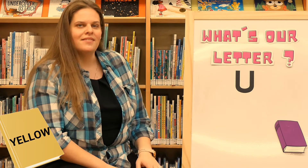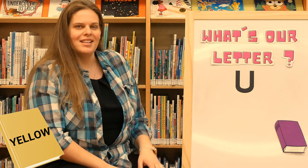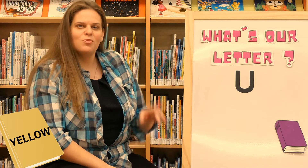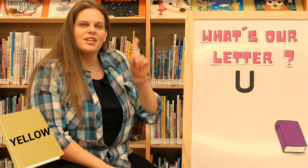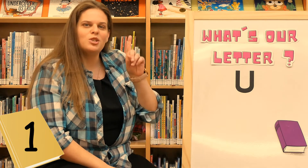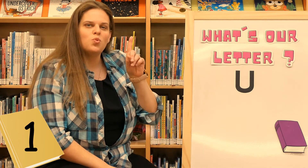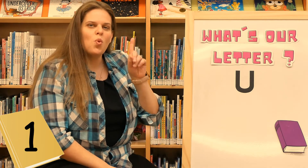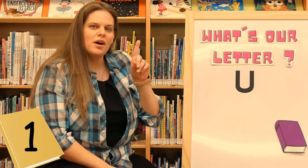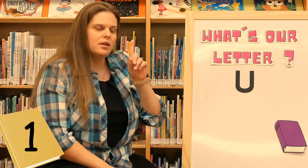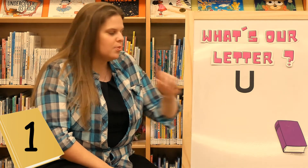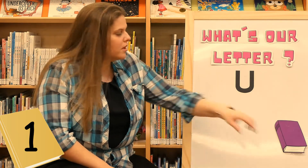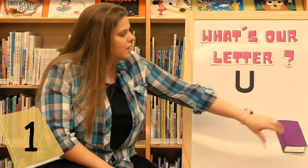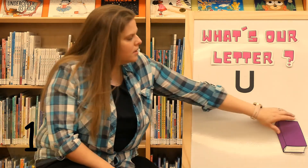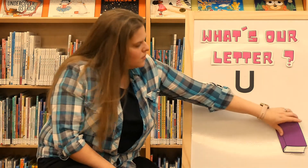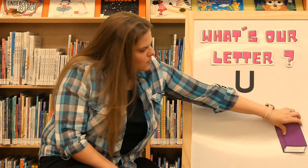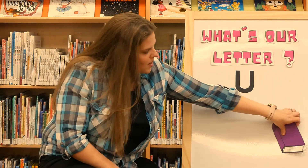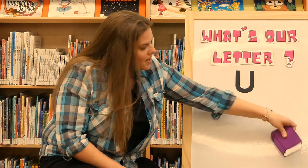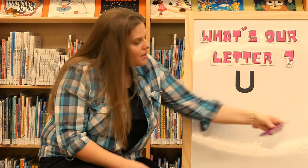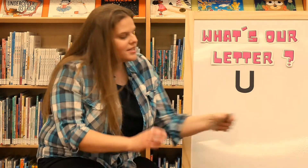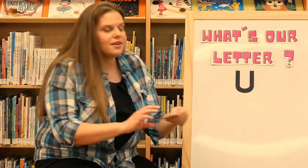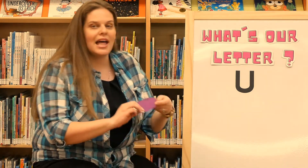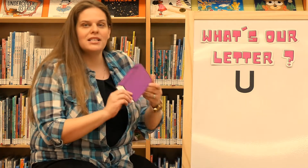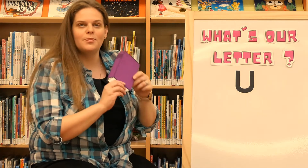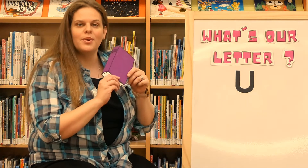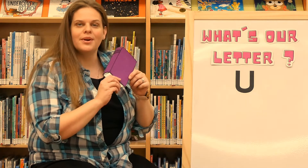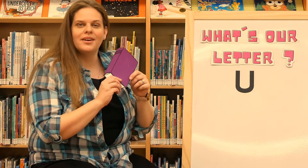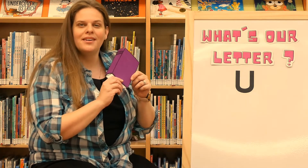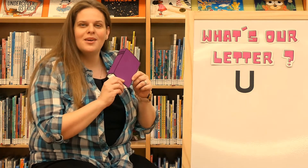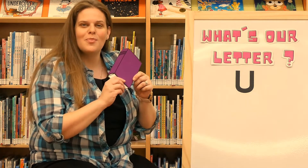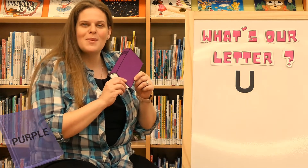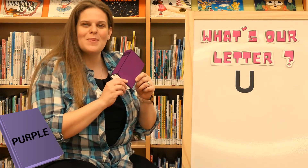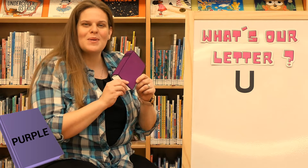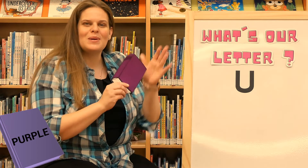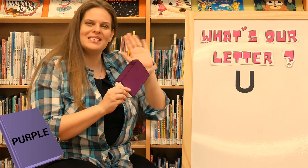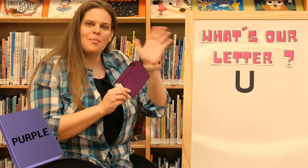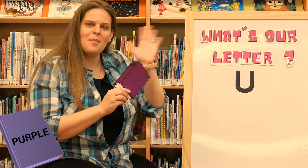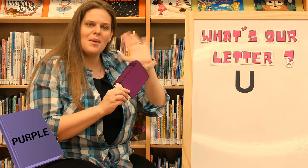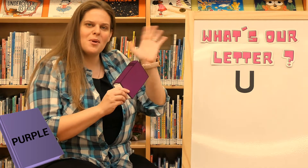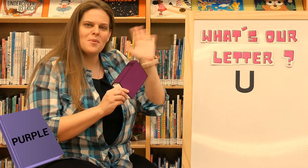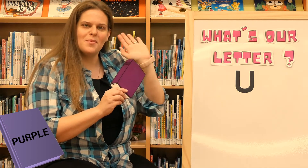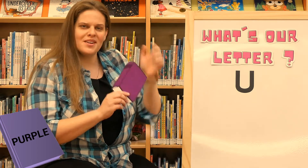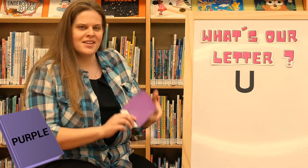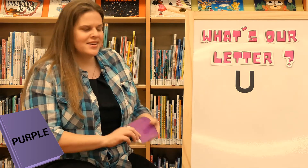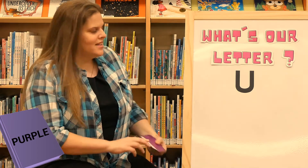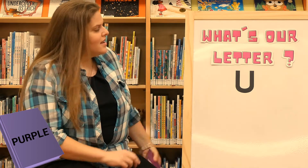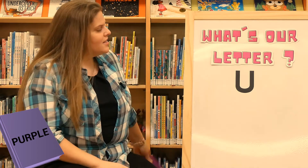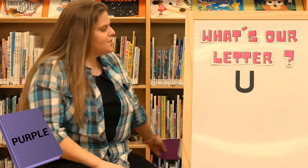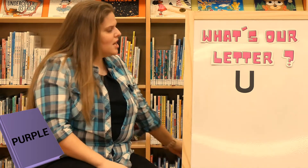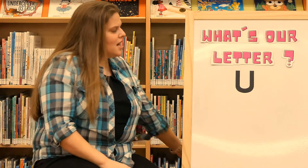That's right. Just one book. What color is our last book? Purple. Say bye-bye purple book. Good job.